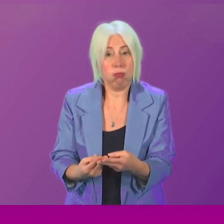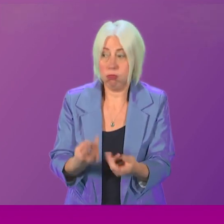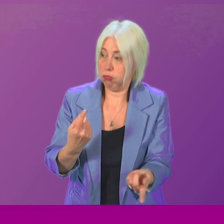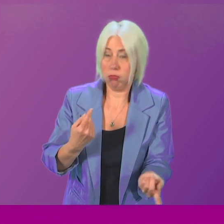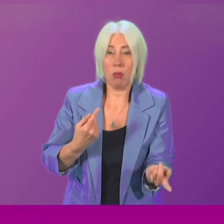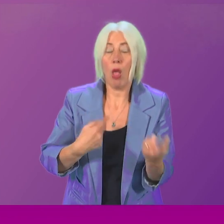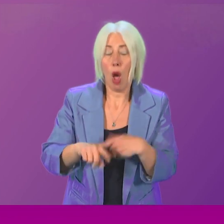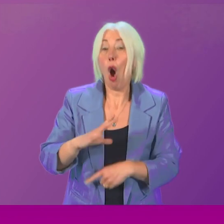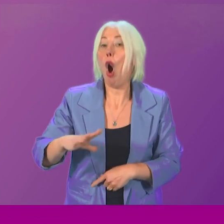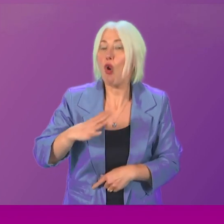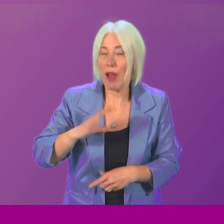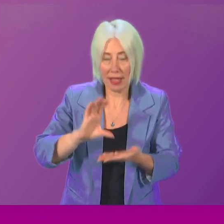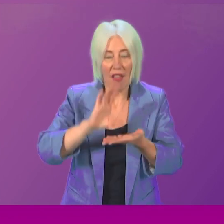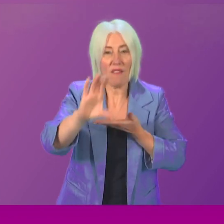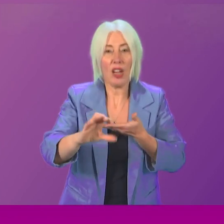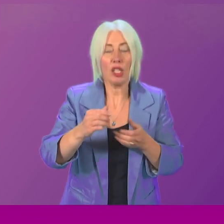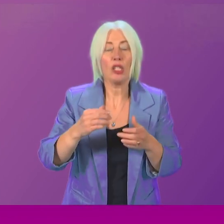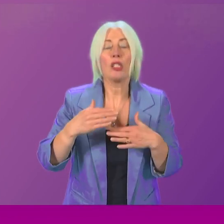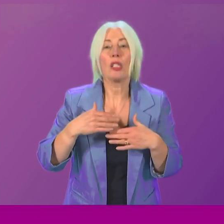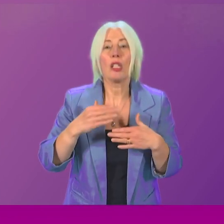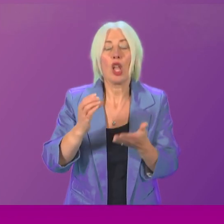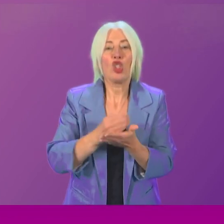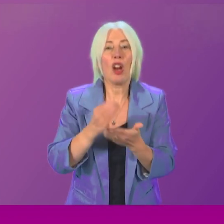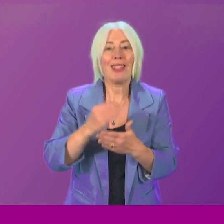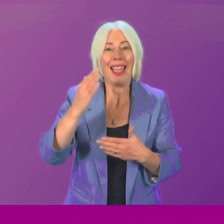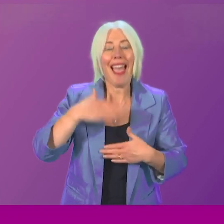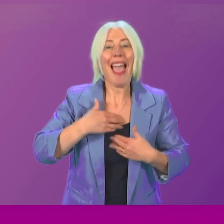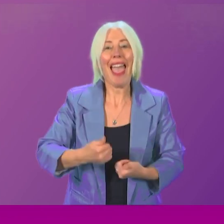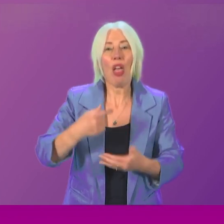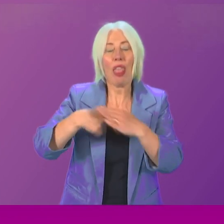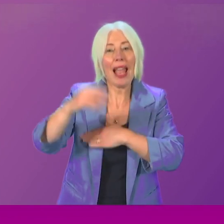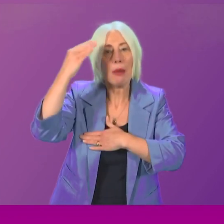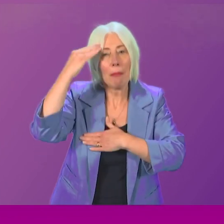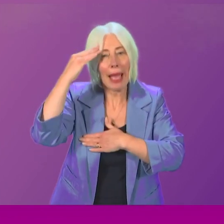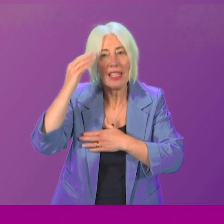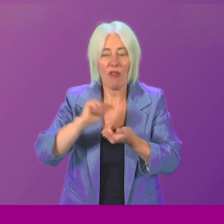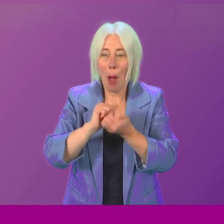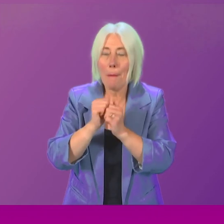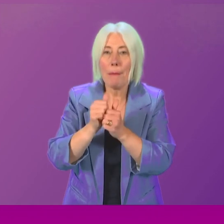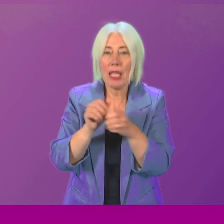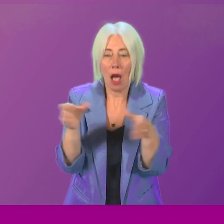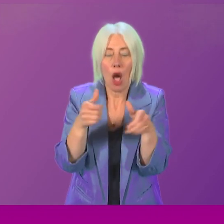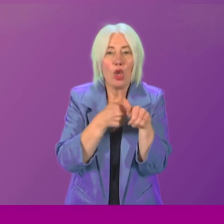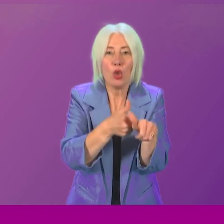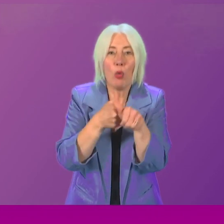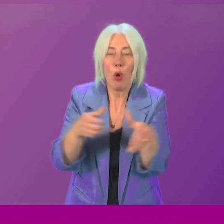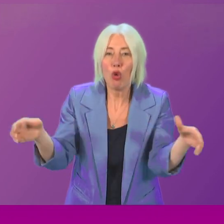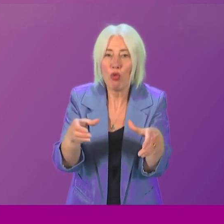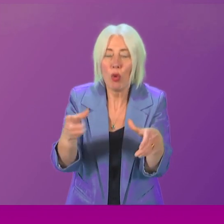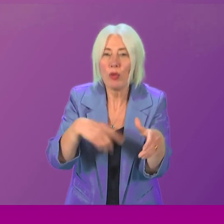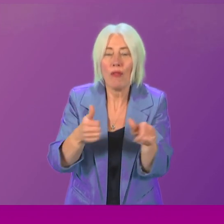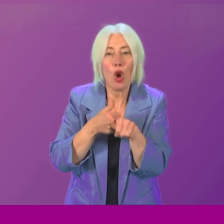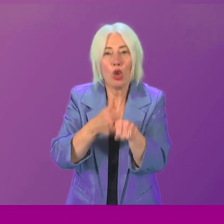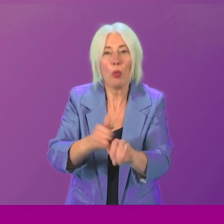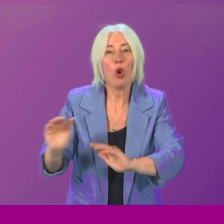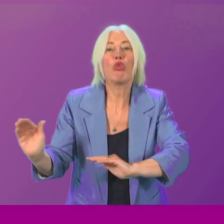for example, already funding the charity Health and Mind to establish specialist peer support groups to provide support services